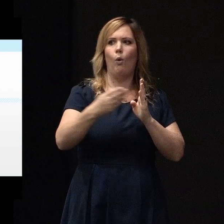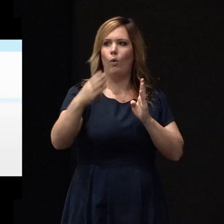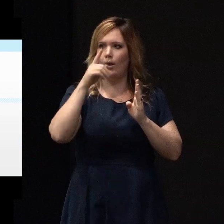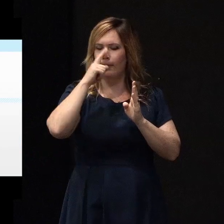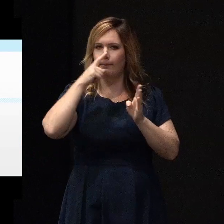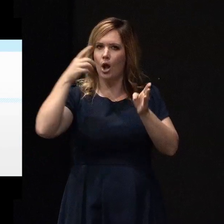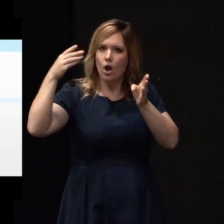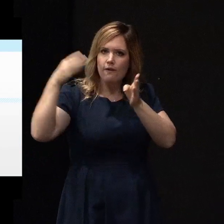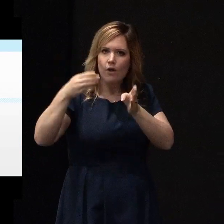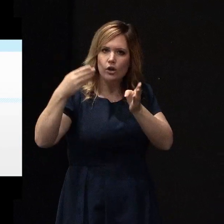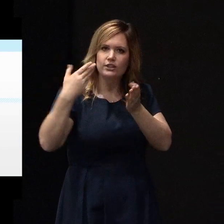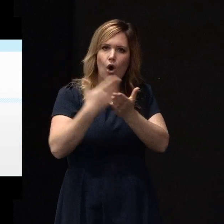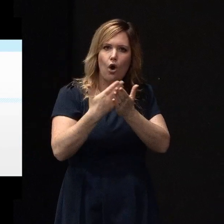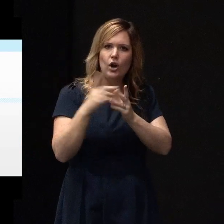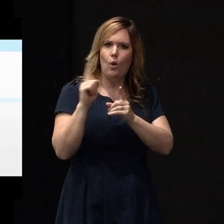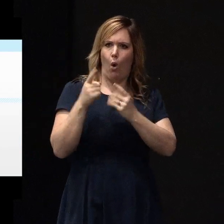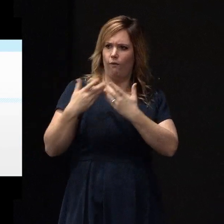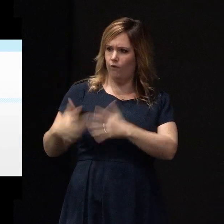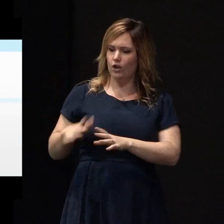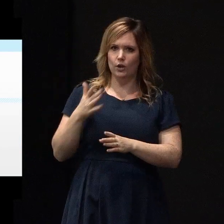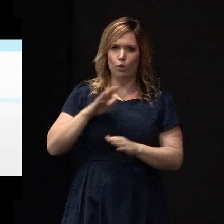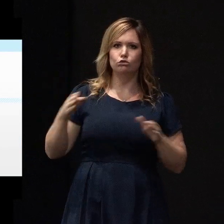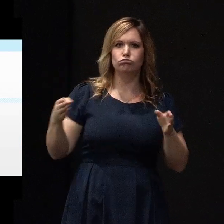about replacing what we've lost.